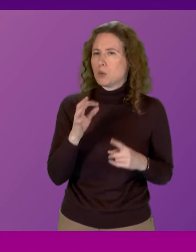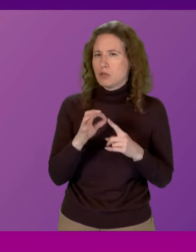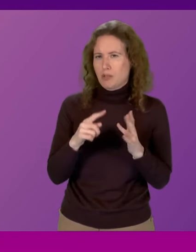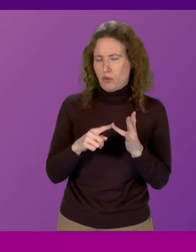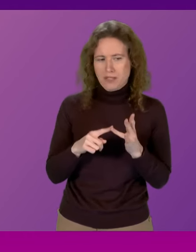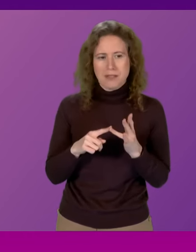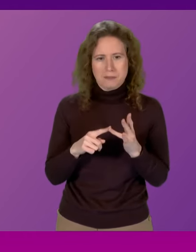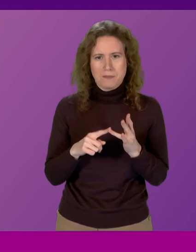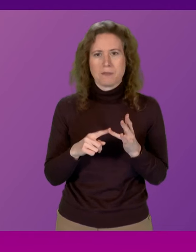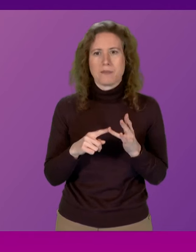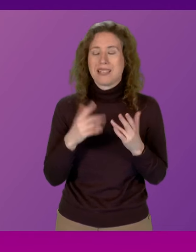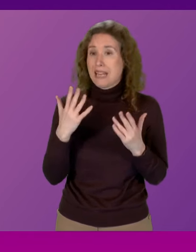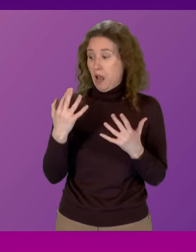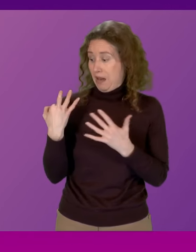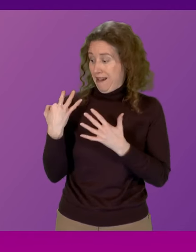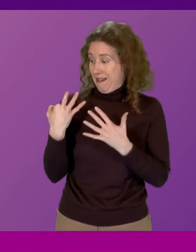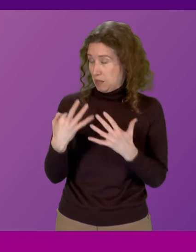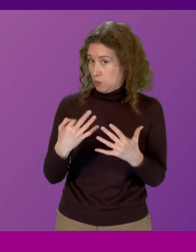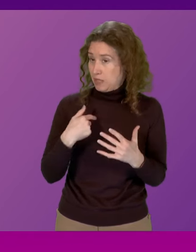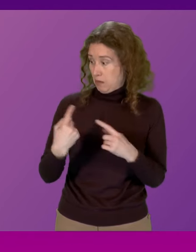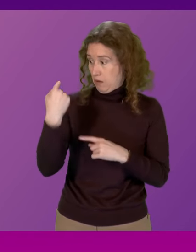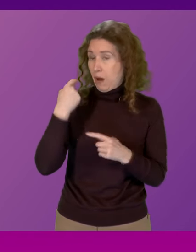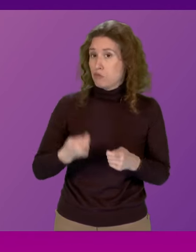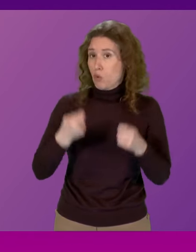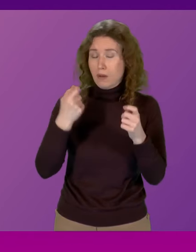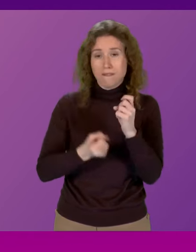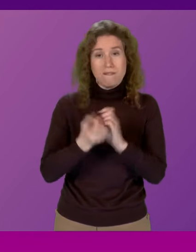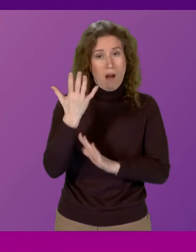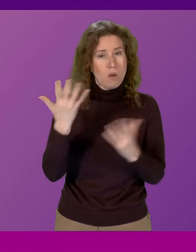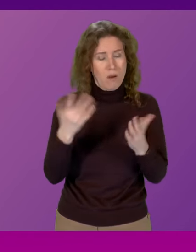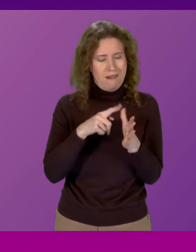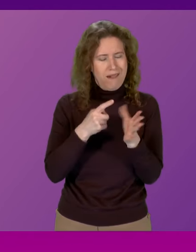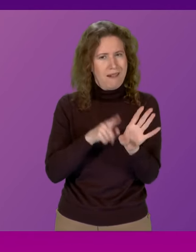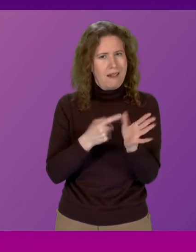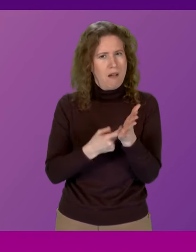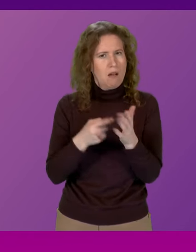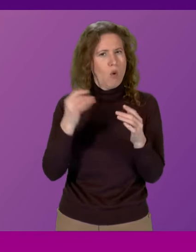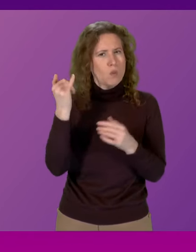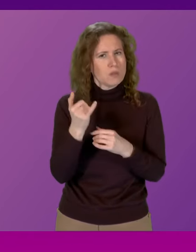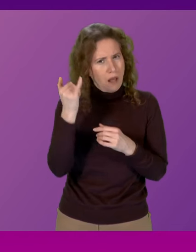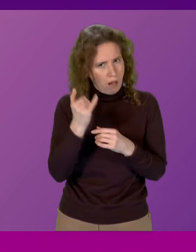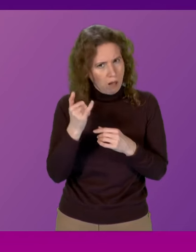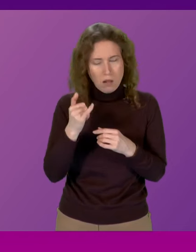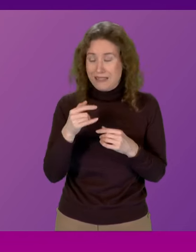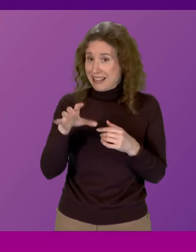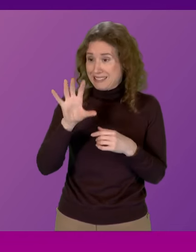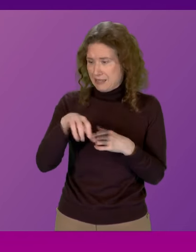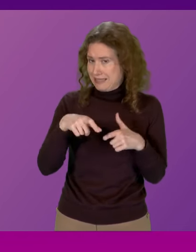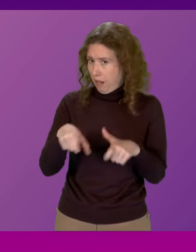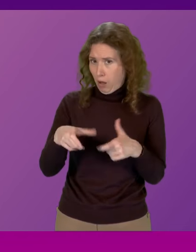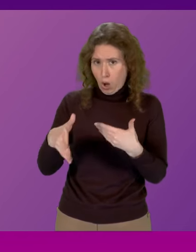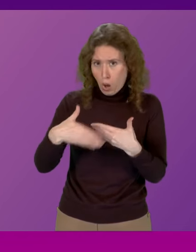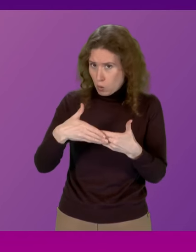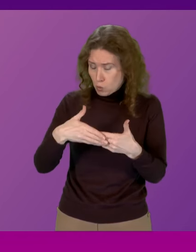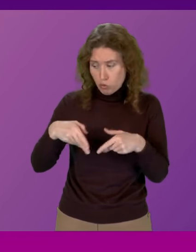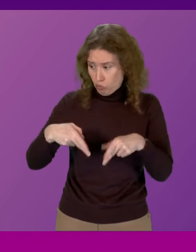it's now been almost eight weeks since I raised the issue of the fire at the air station hotel in the chamber the station is still closed the surrounding